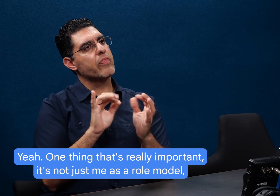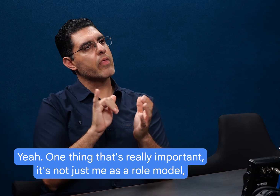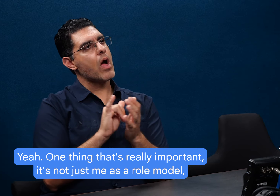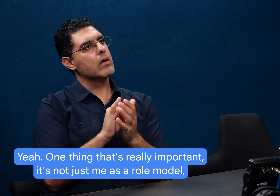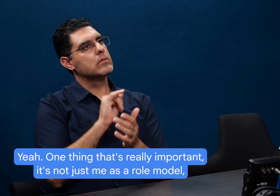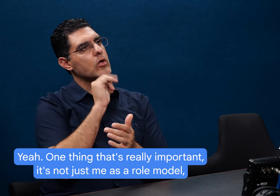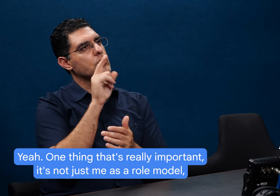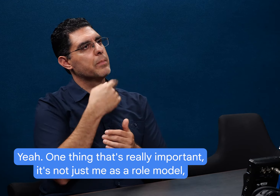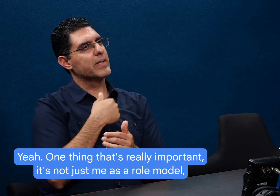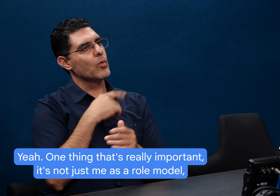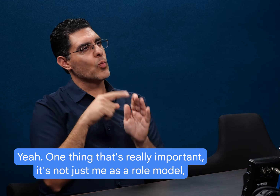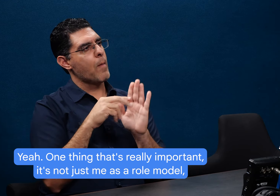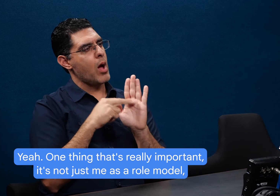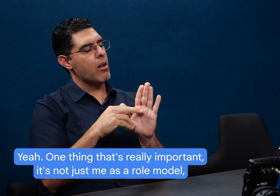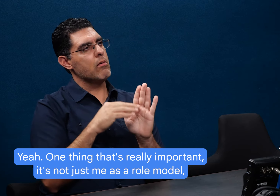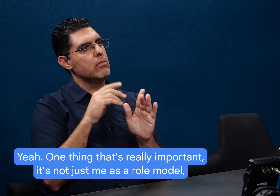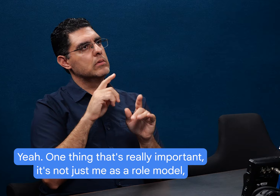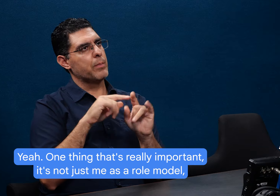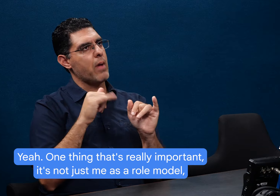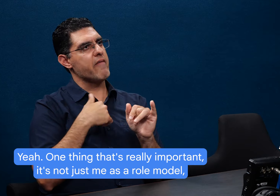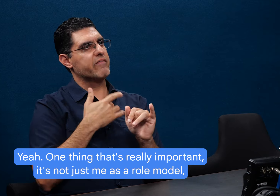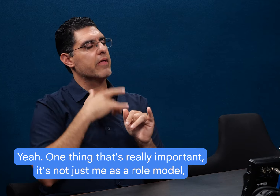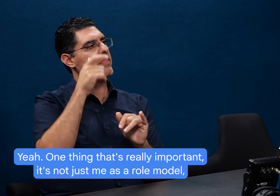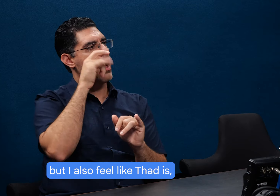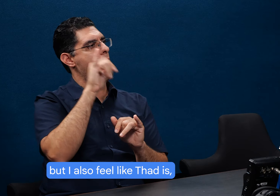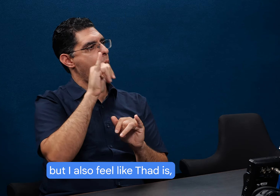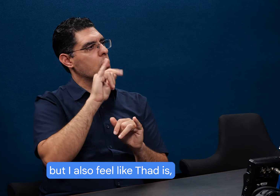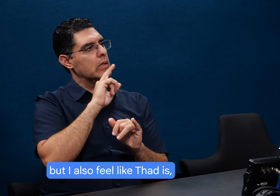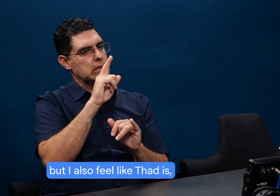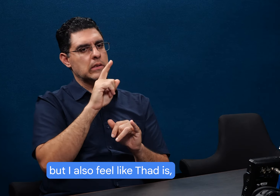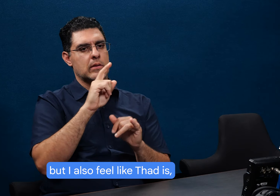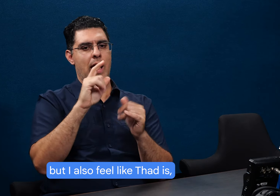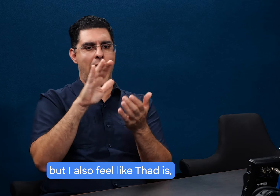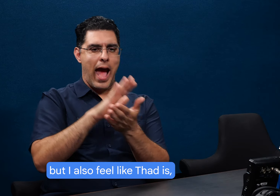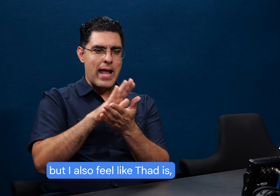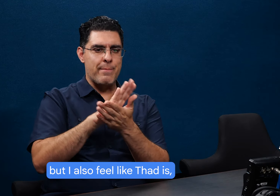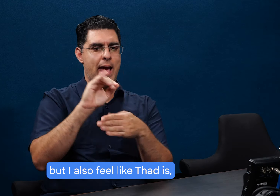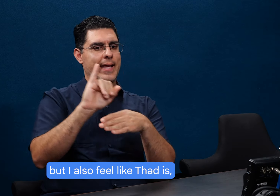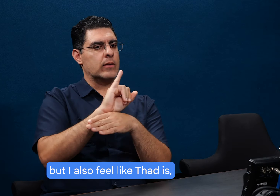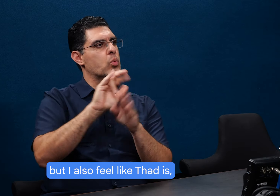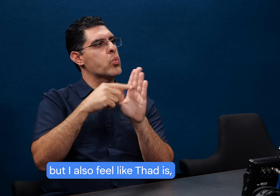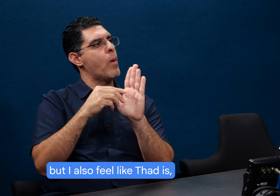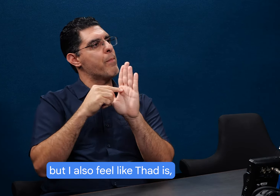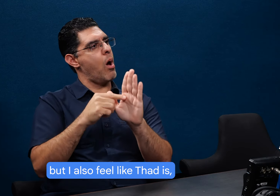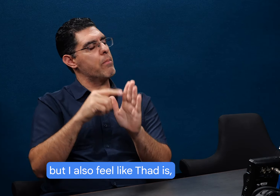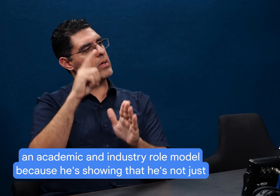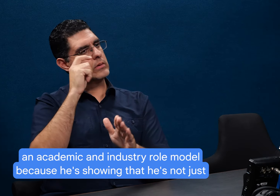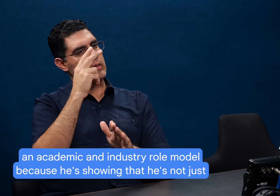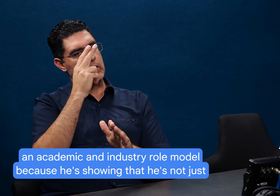One thing that's really important, um, it's not just me as a role model, but I also feel like Thad is, uh,